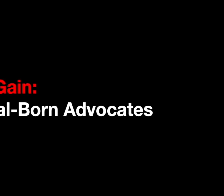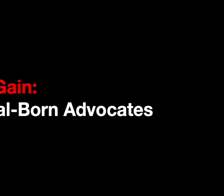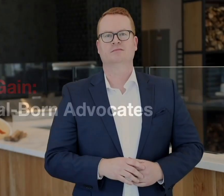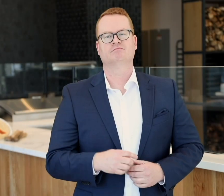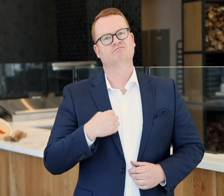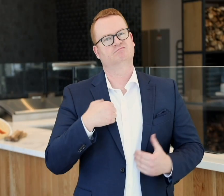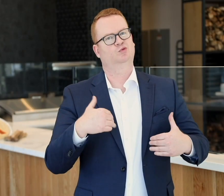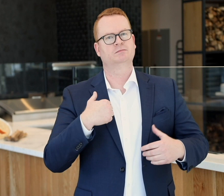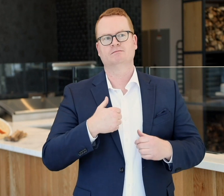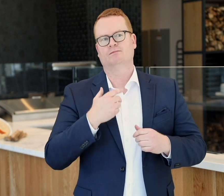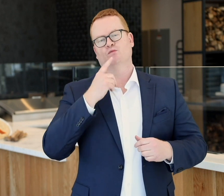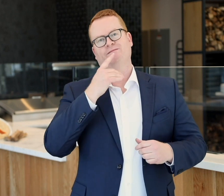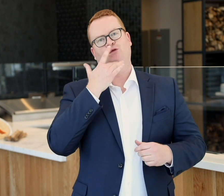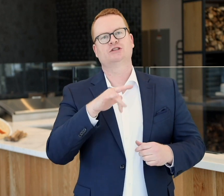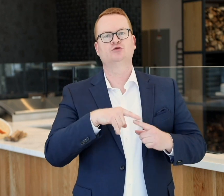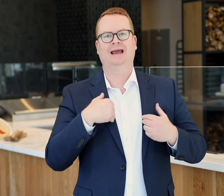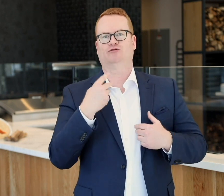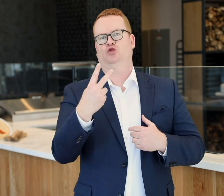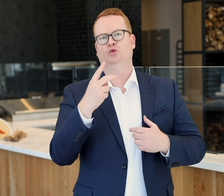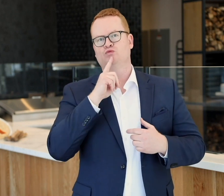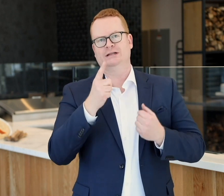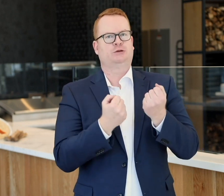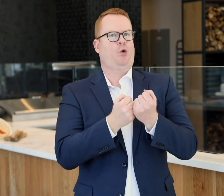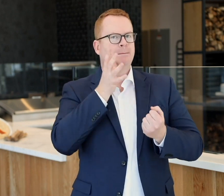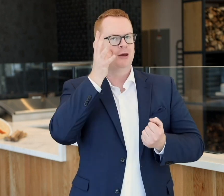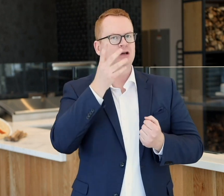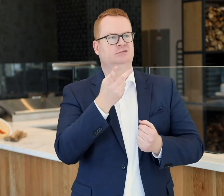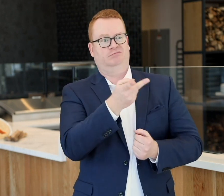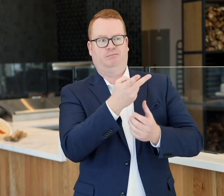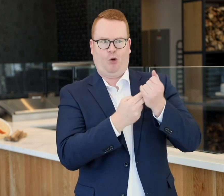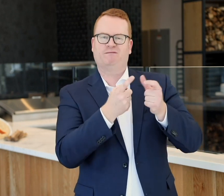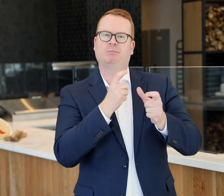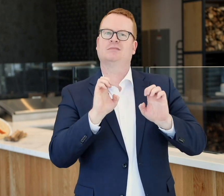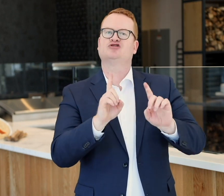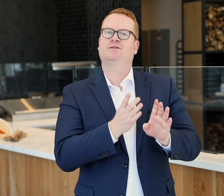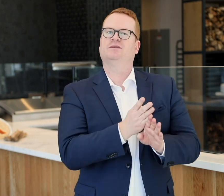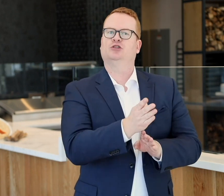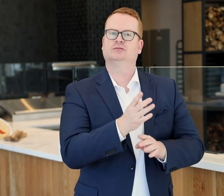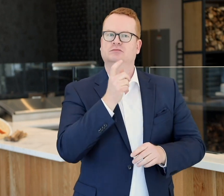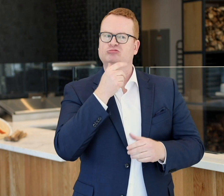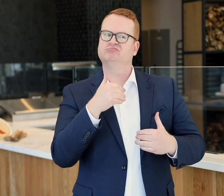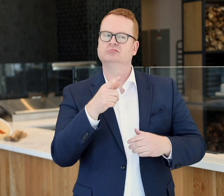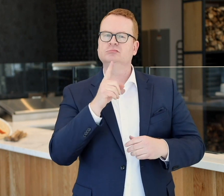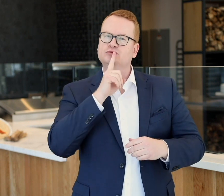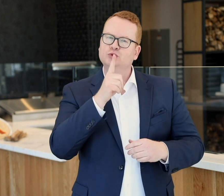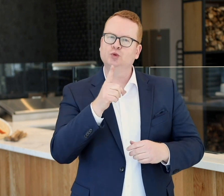I was most fortunate to have two very supportive parents, both from the education field, who were true